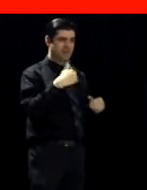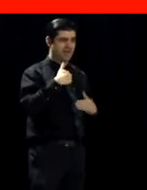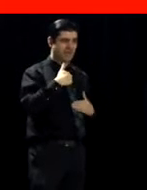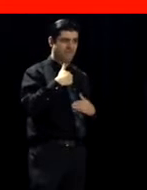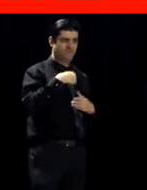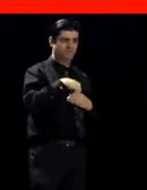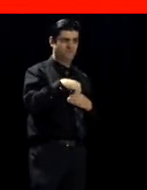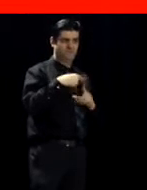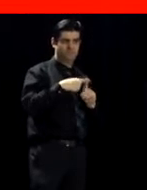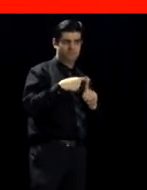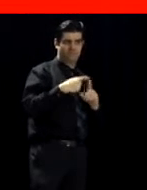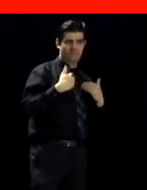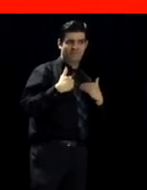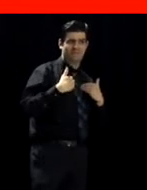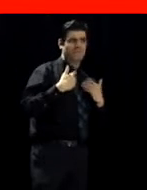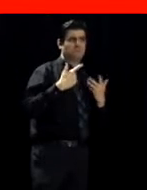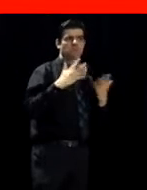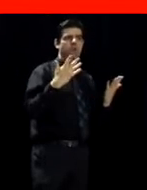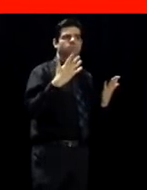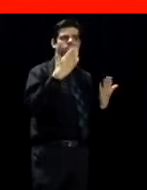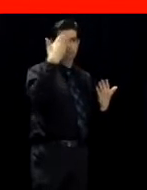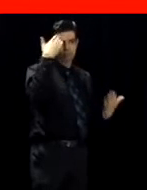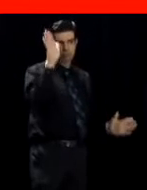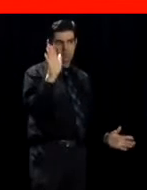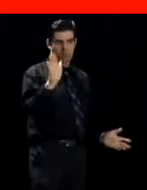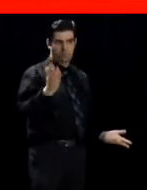yourself, your children, your loved ones, and your neighbors.